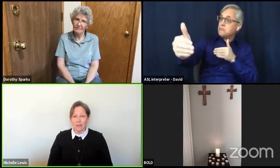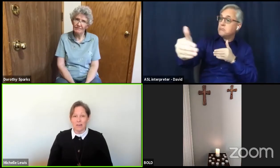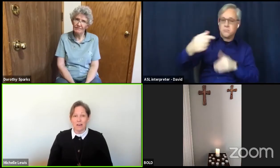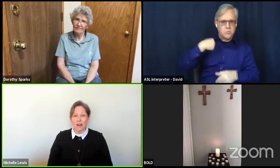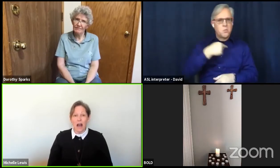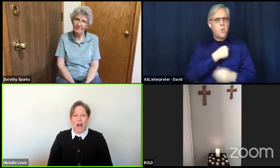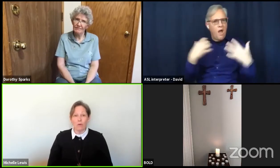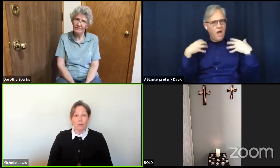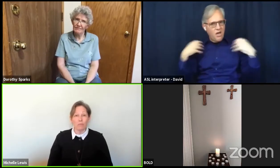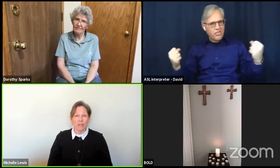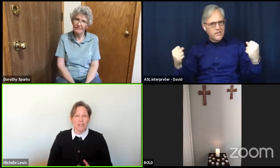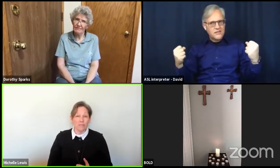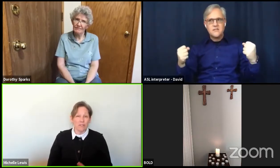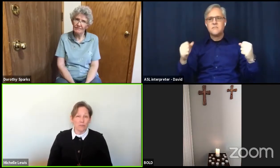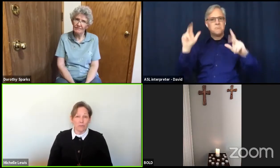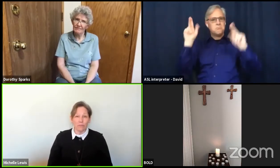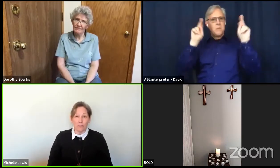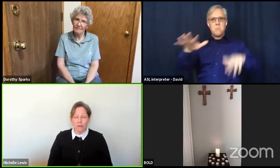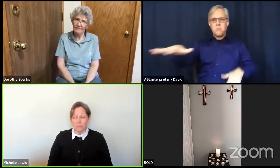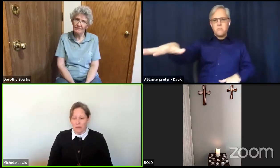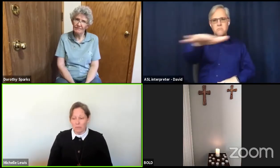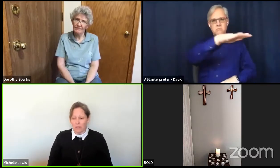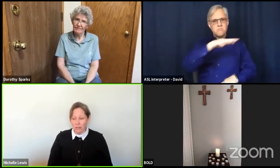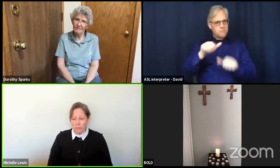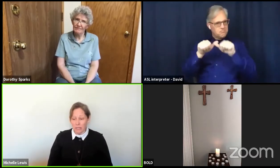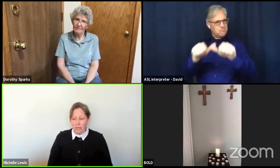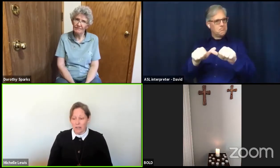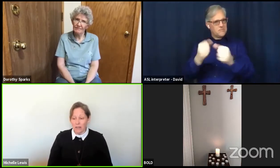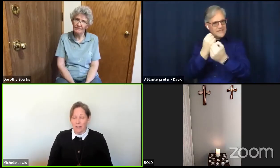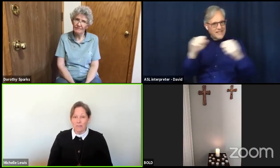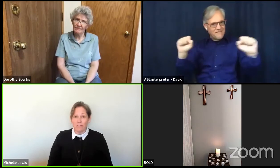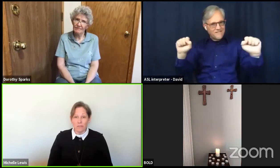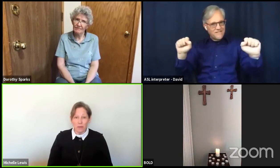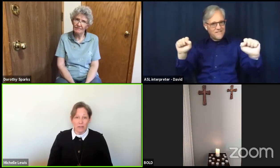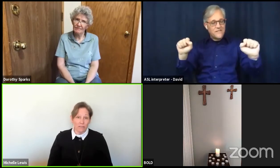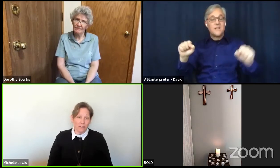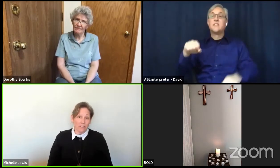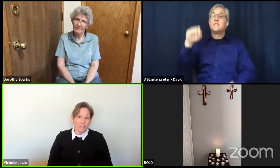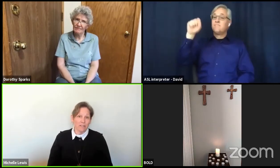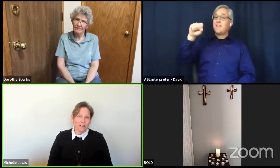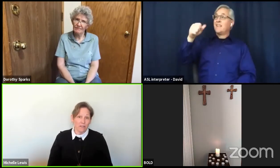Our individual freedoms have been limited for the benefit of others.